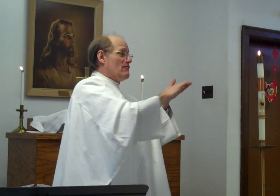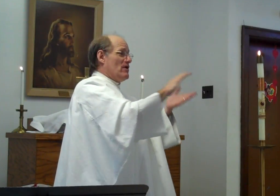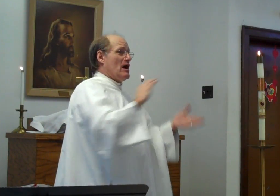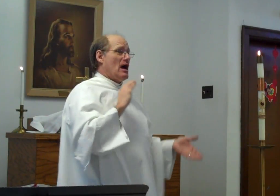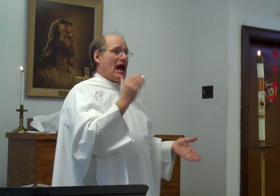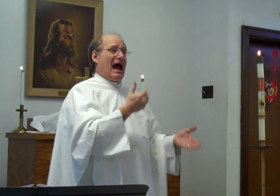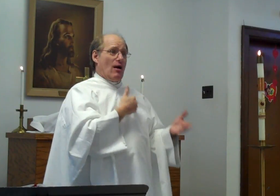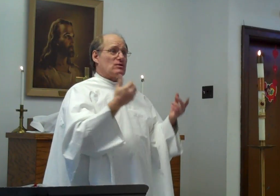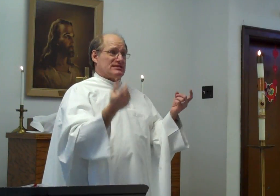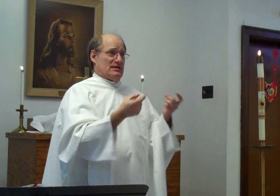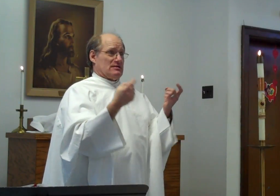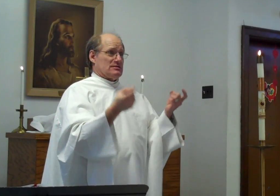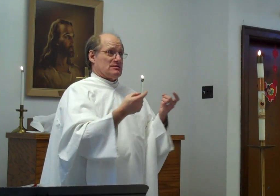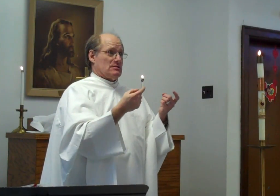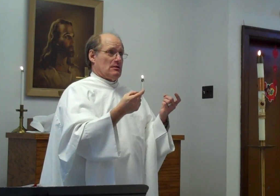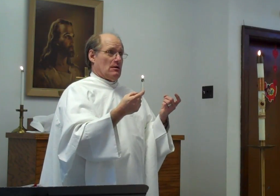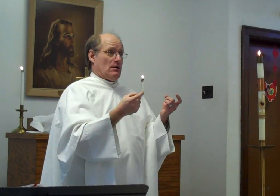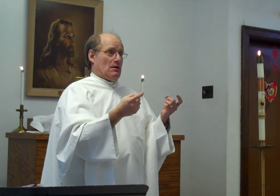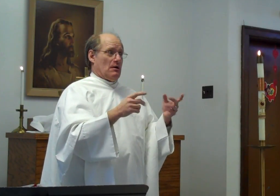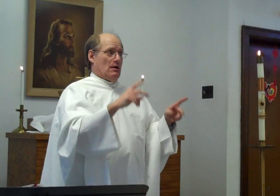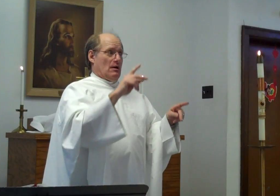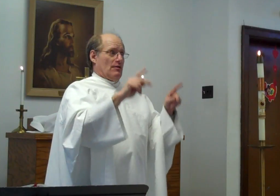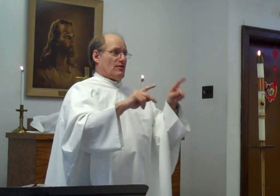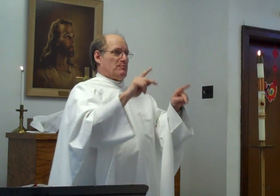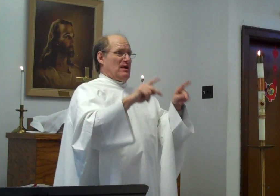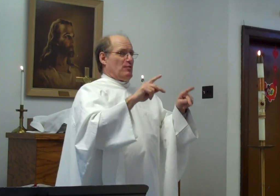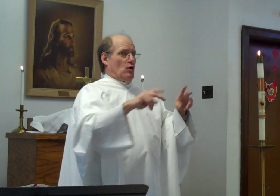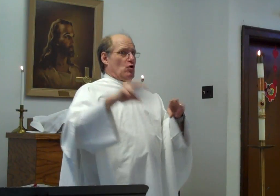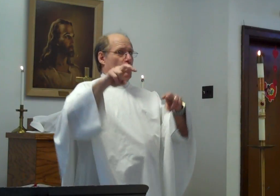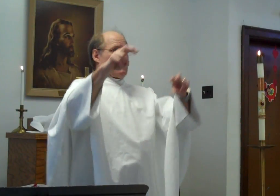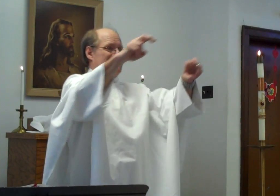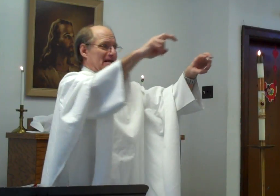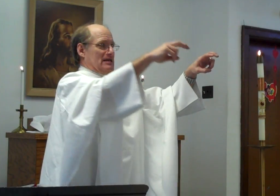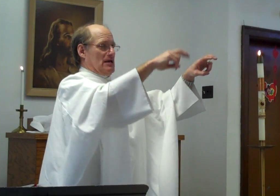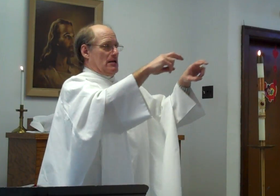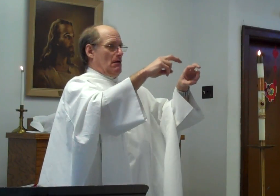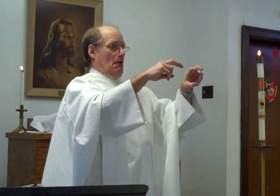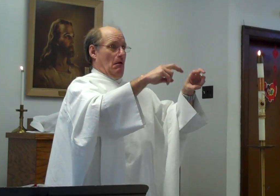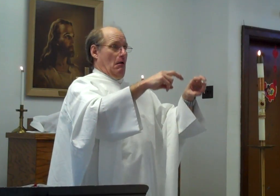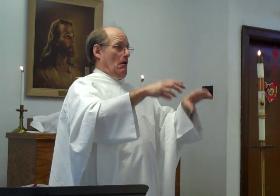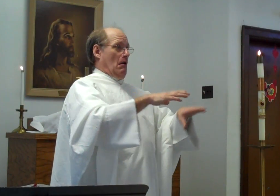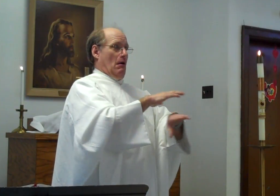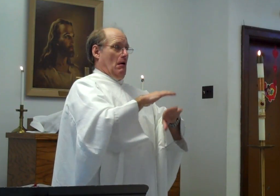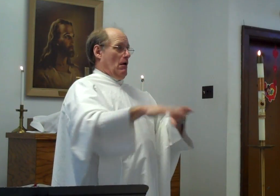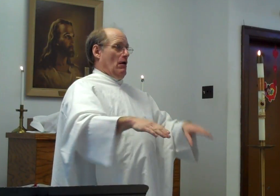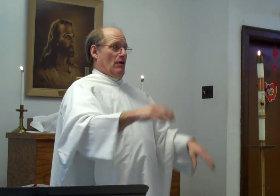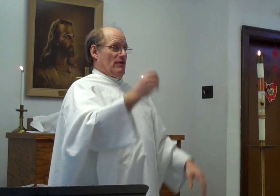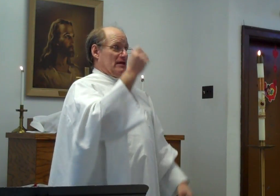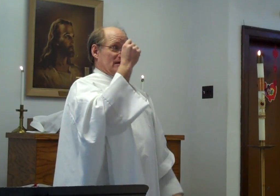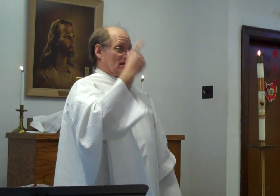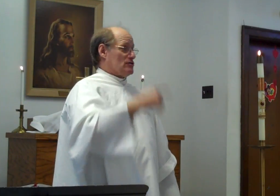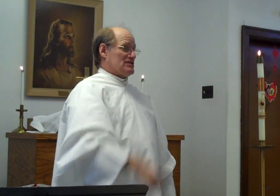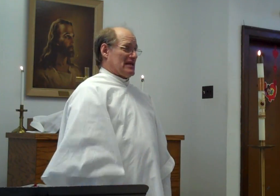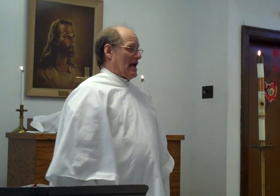our sins. The people who were seated, they didn't understand.